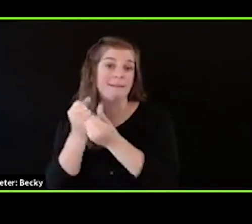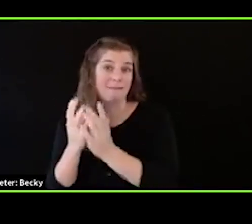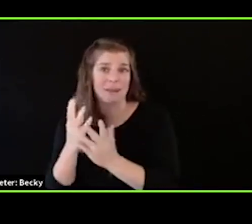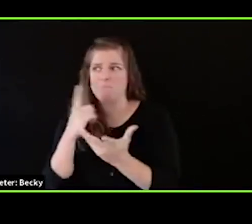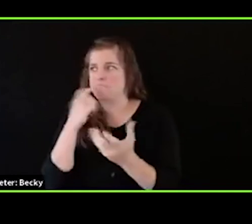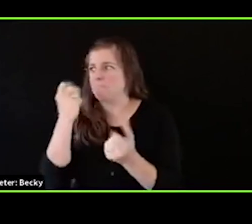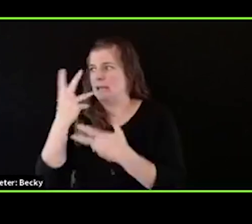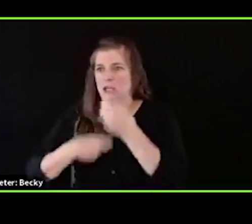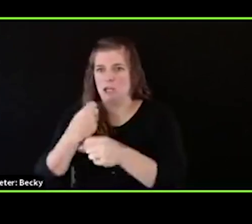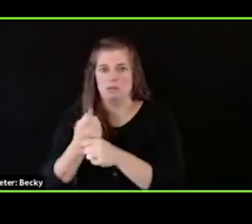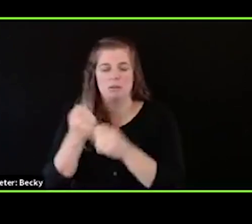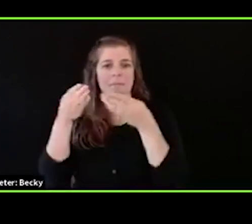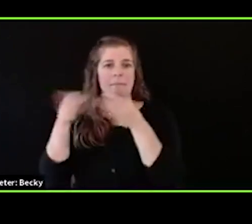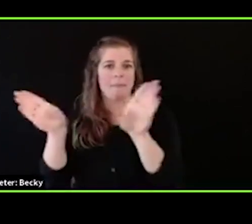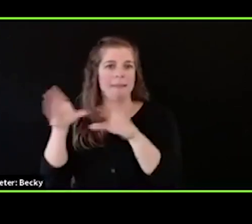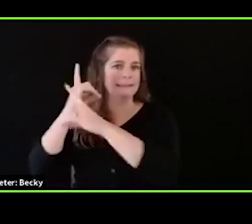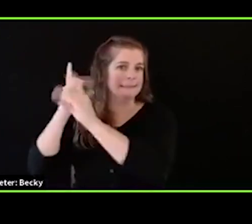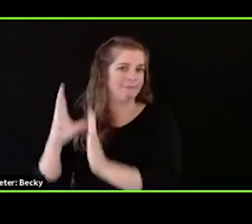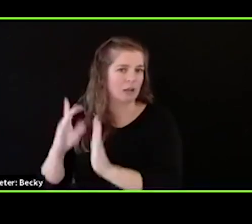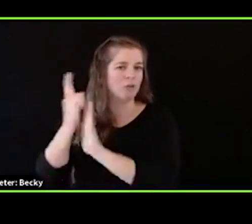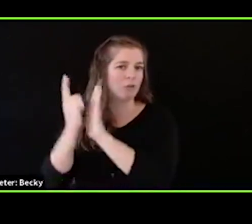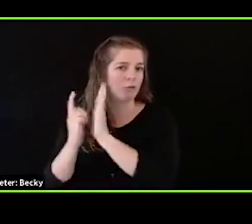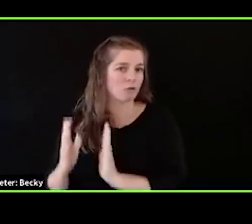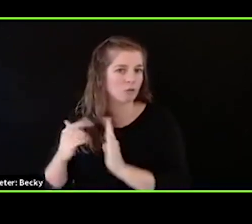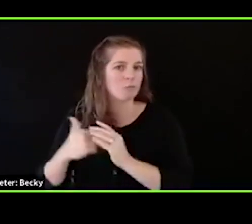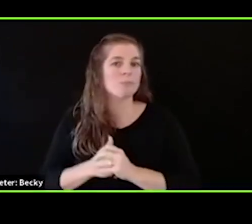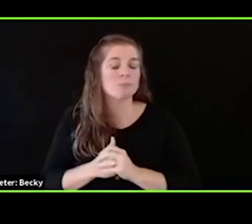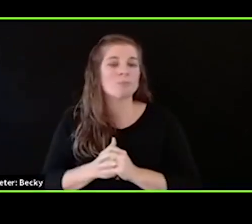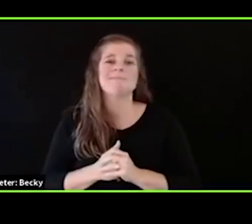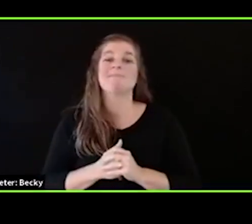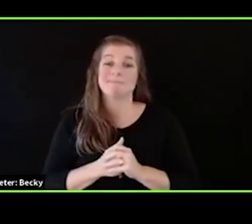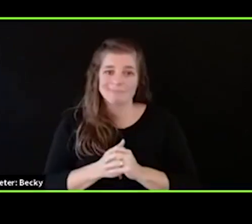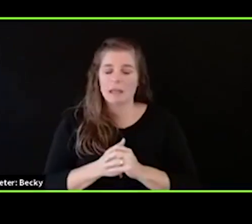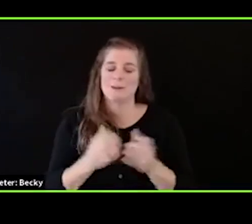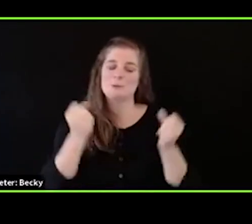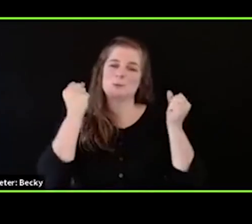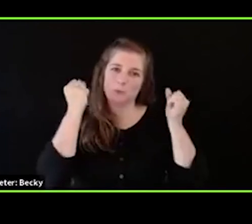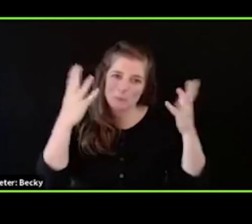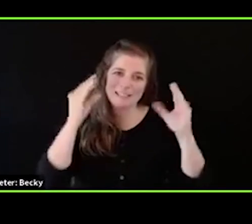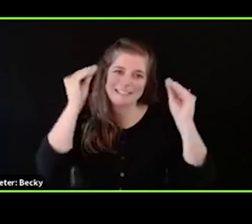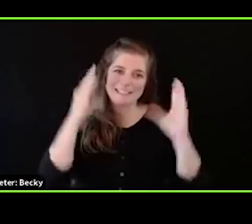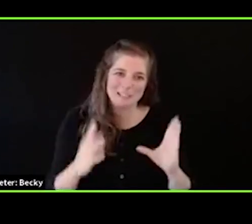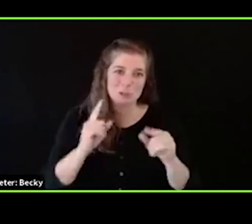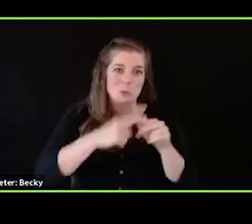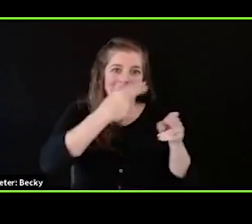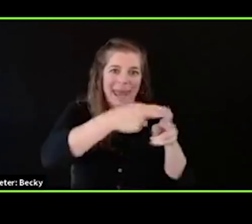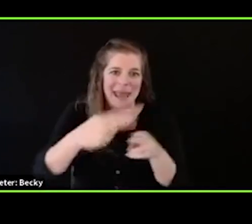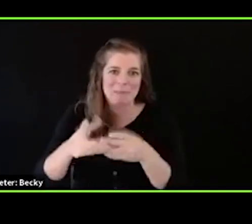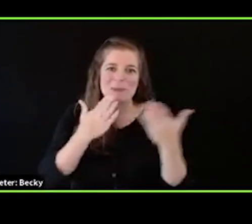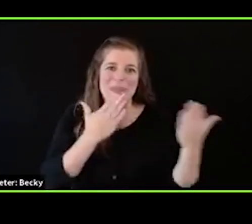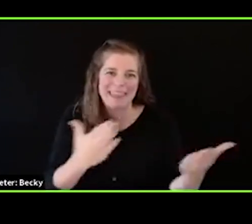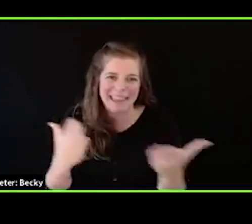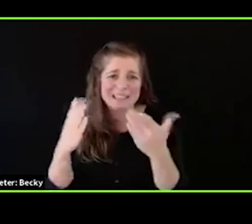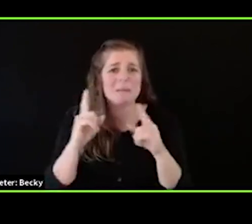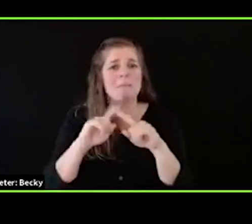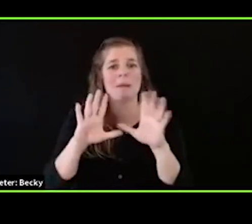a public defender. There are too many teachers to name in my allotted time, but I offer them all